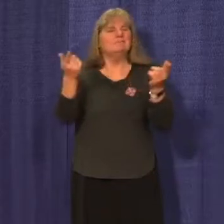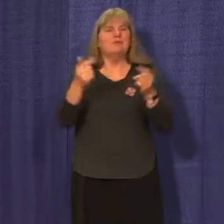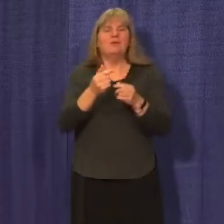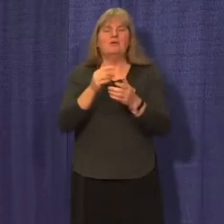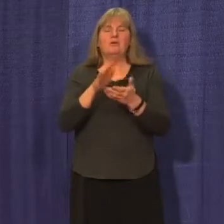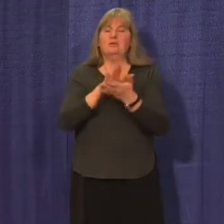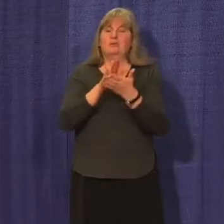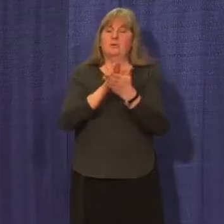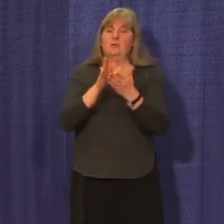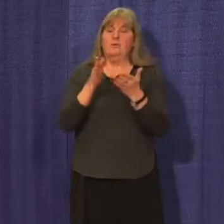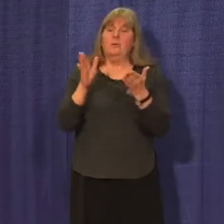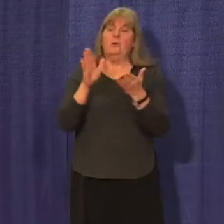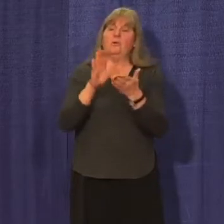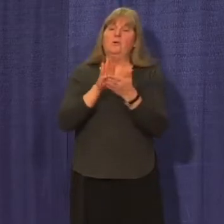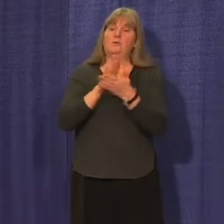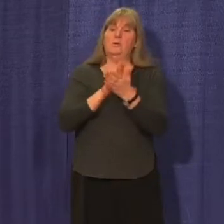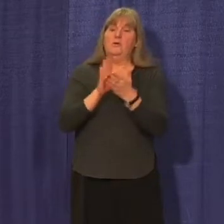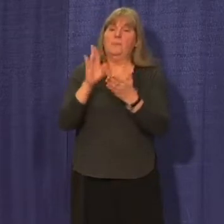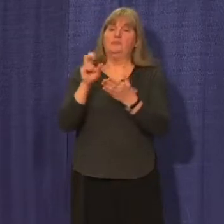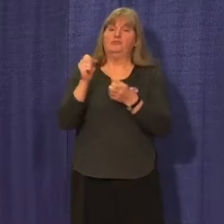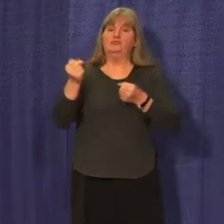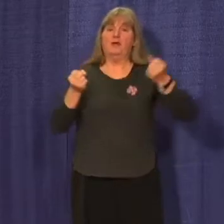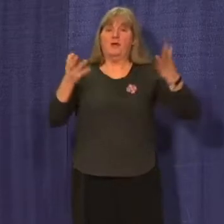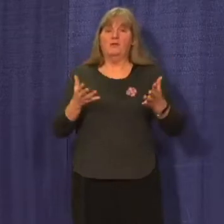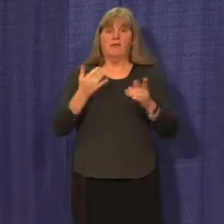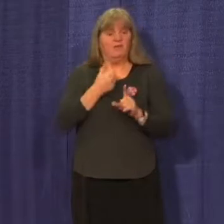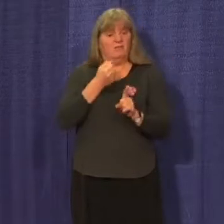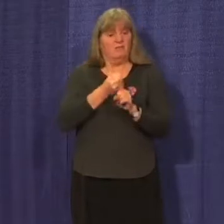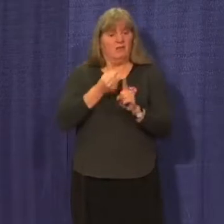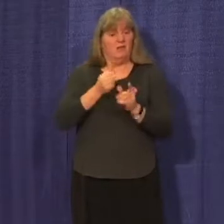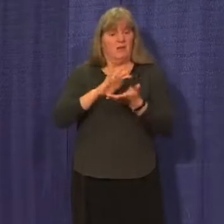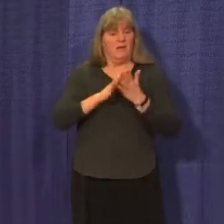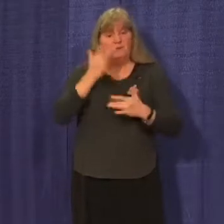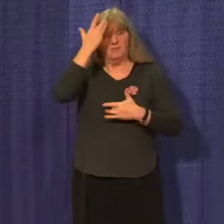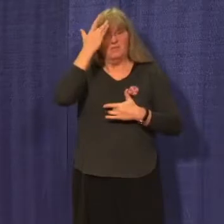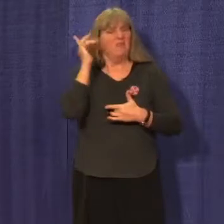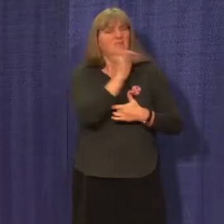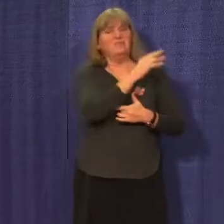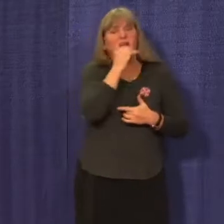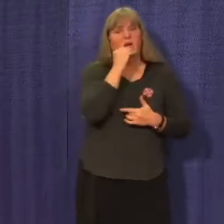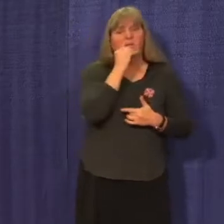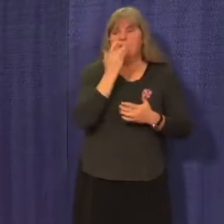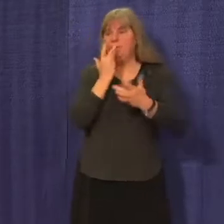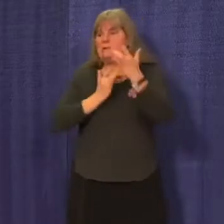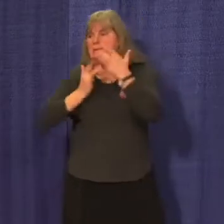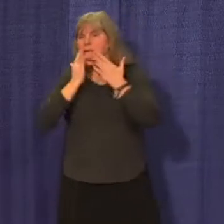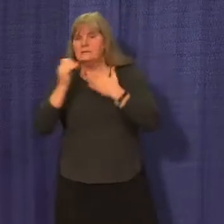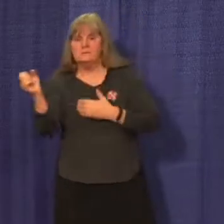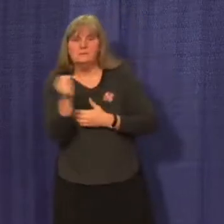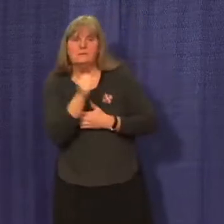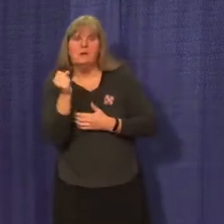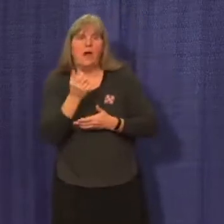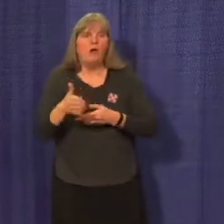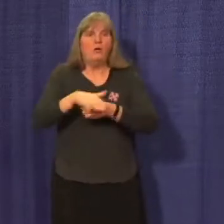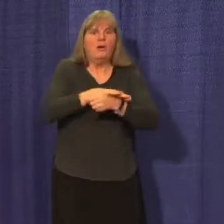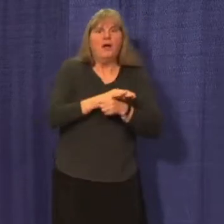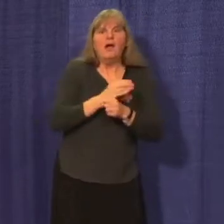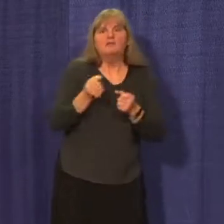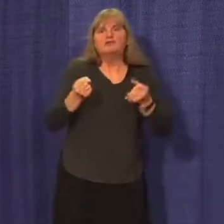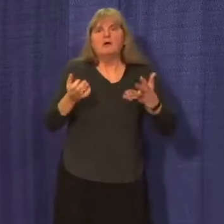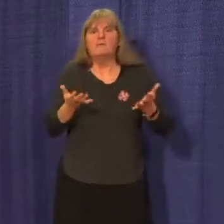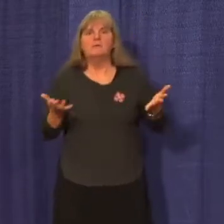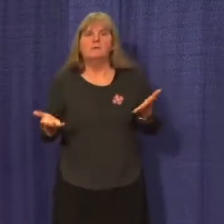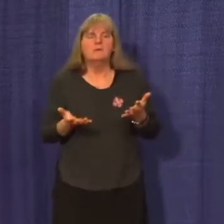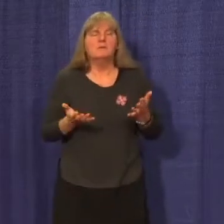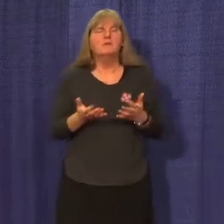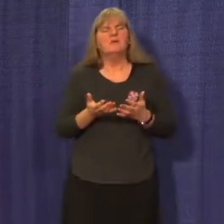showing some symptoms to be safe. I want to thank all of the school bus drivers who continue to support our students to get